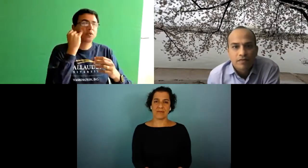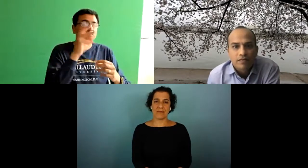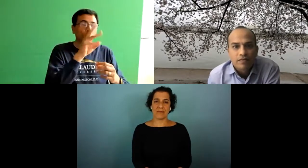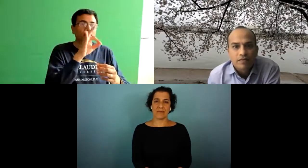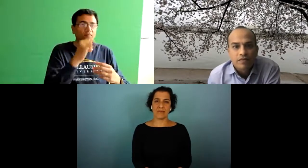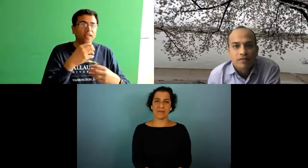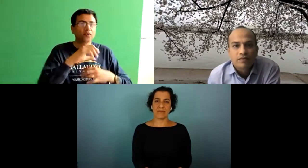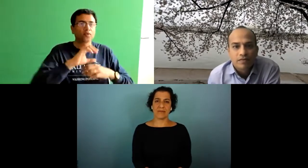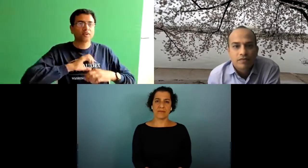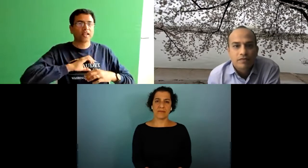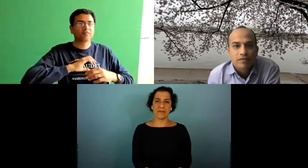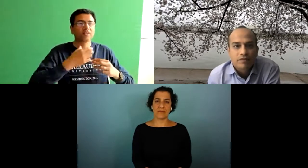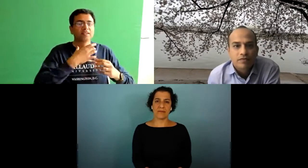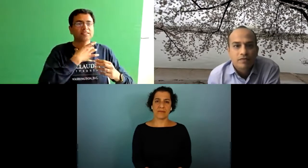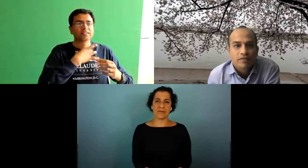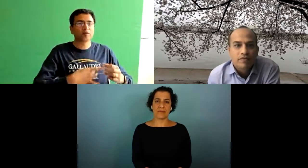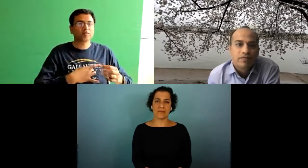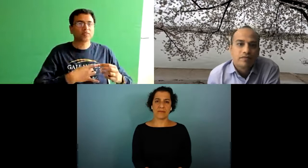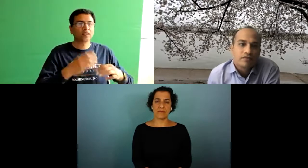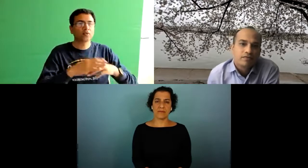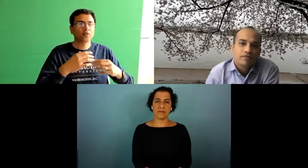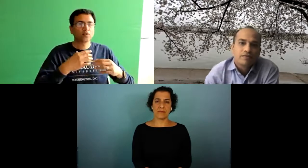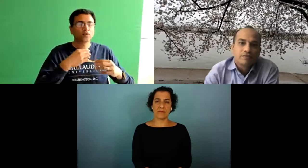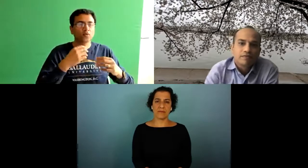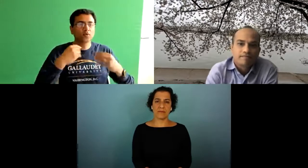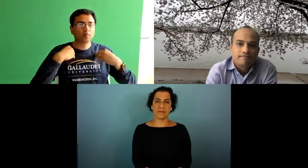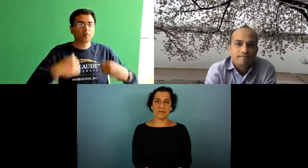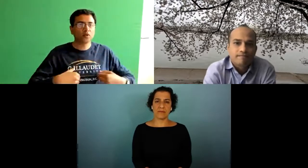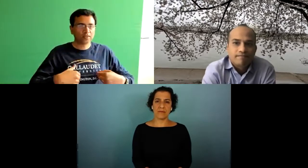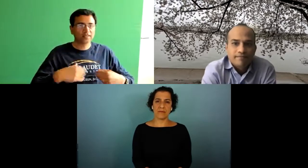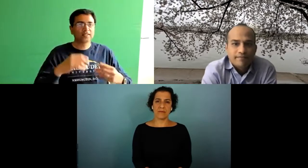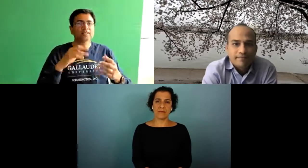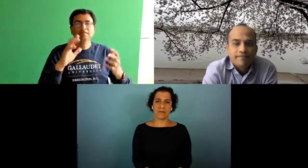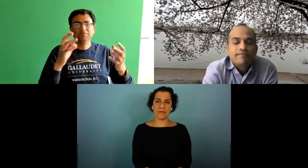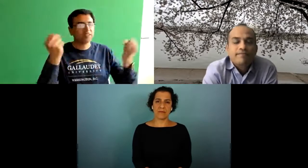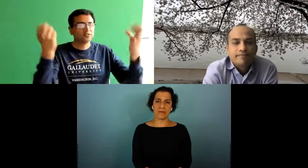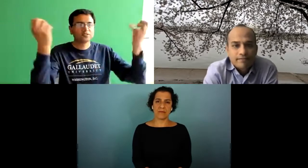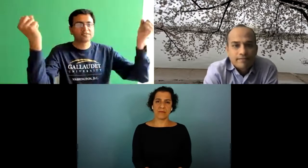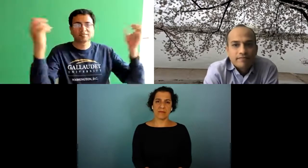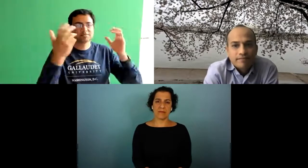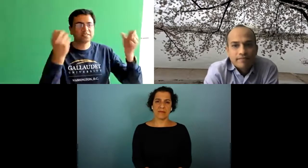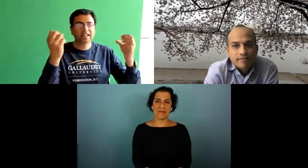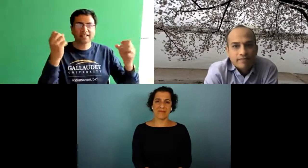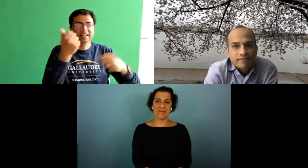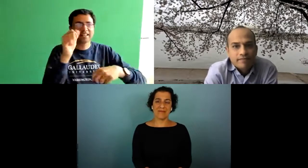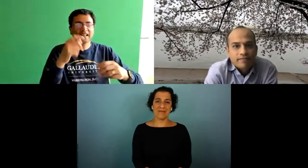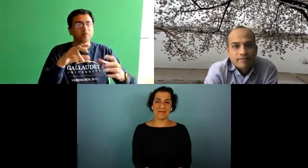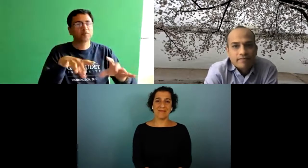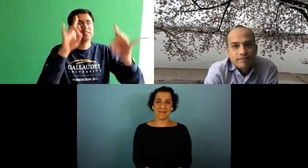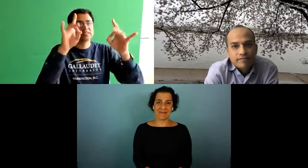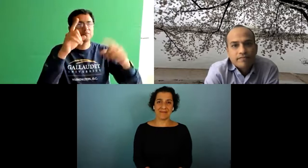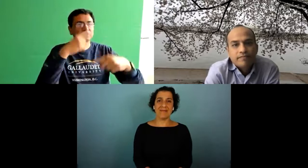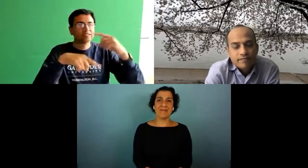you would have both hands available to you and then it would be more like what it is when people give audio commands so it might be that you wear something